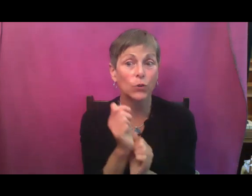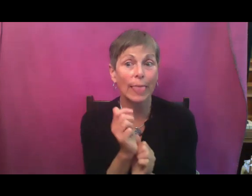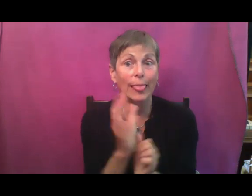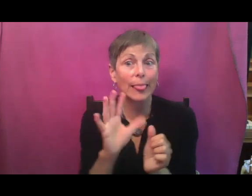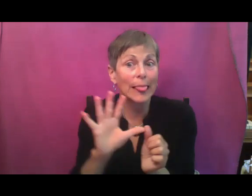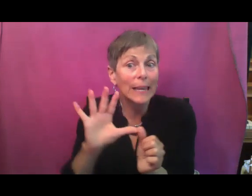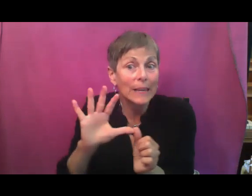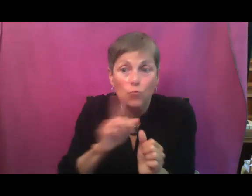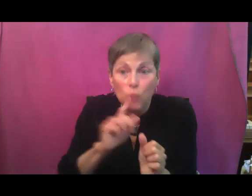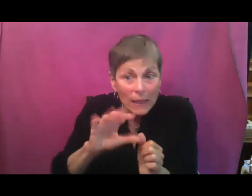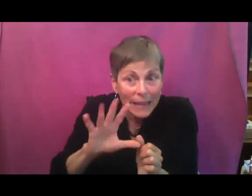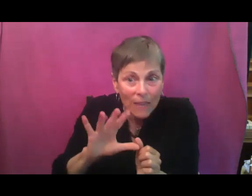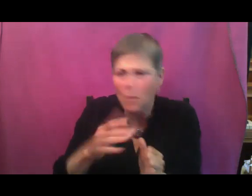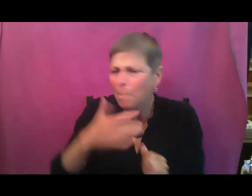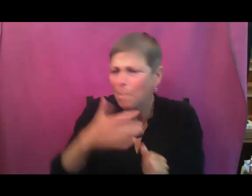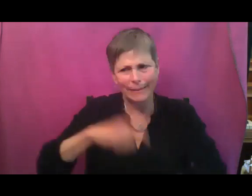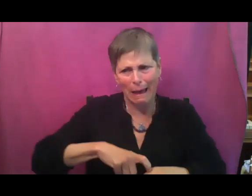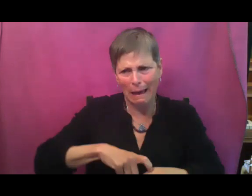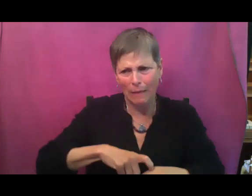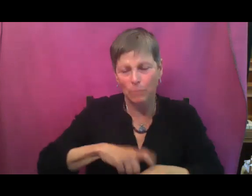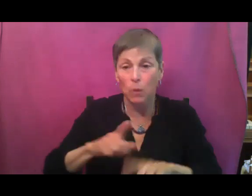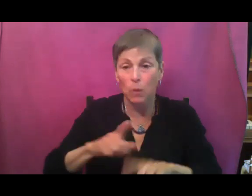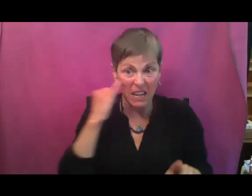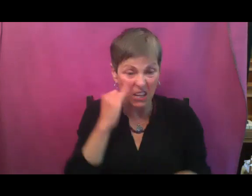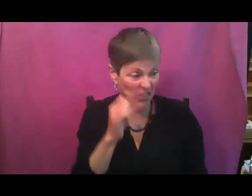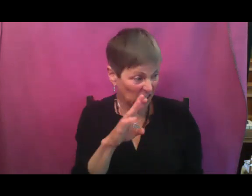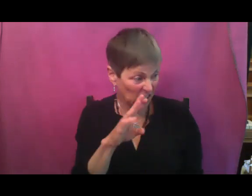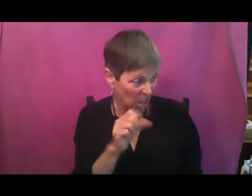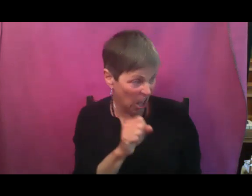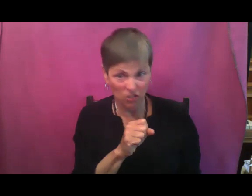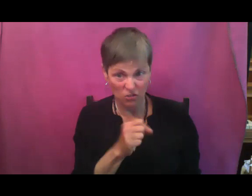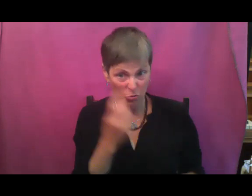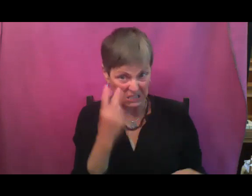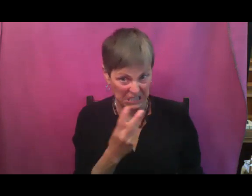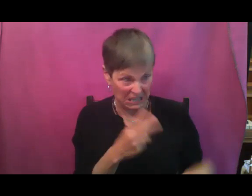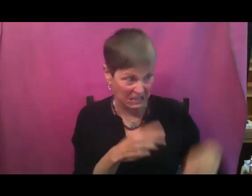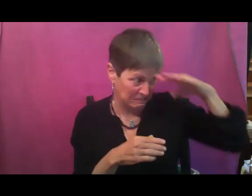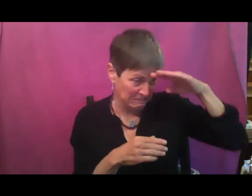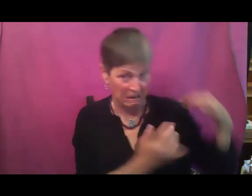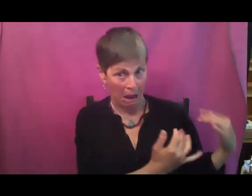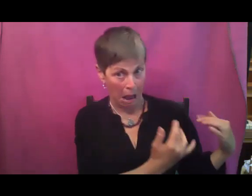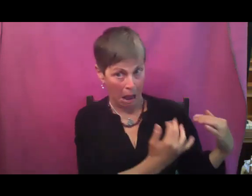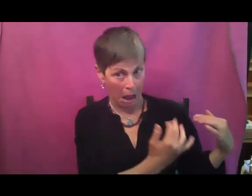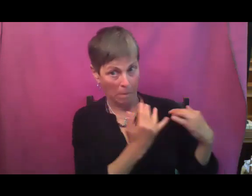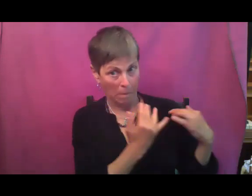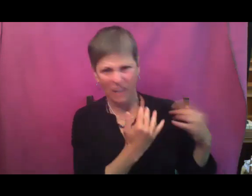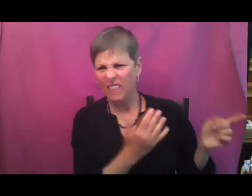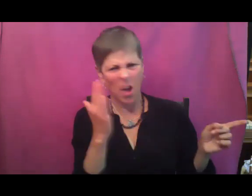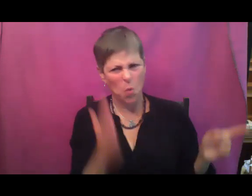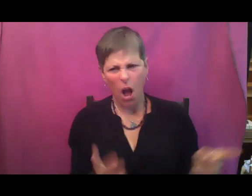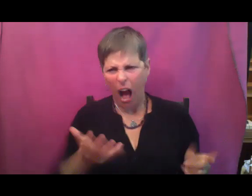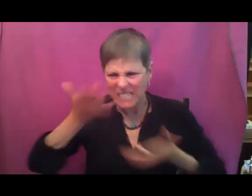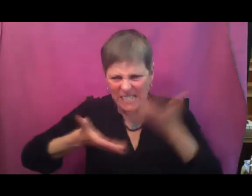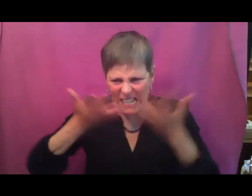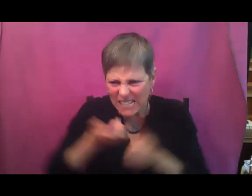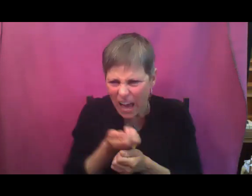stage. But if you have really serious slug pressure, they're just going to mow that down. So in that case, wait another week or two or